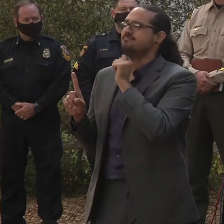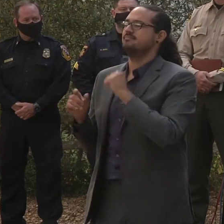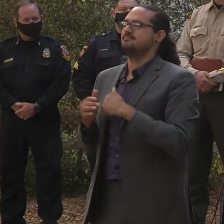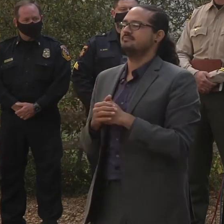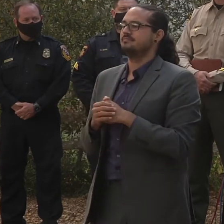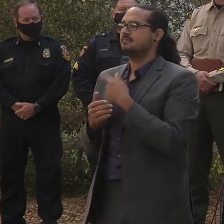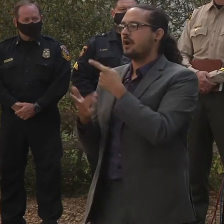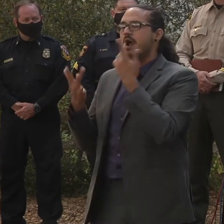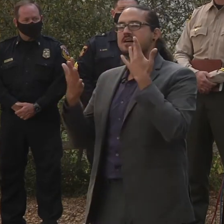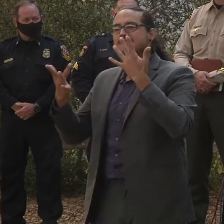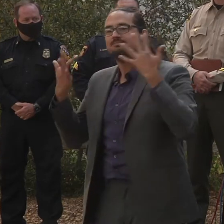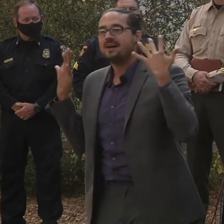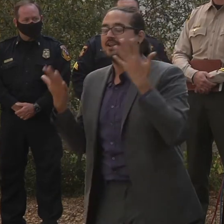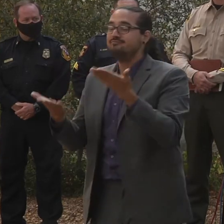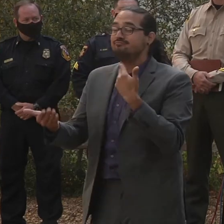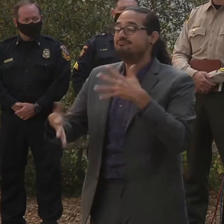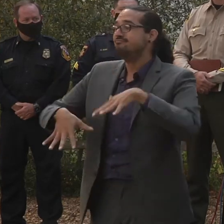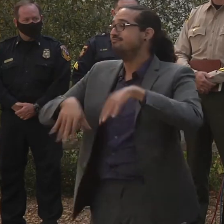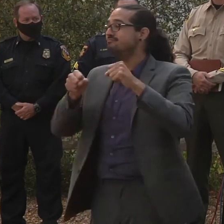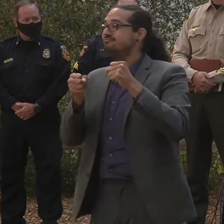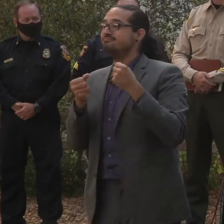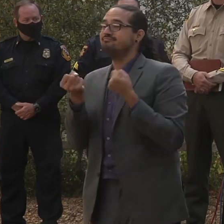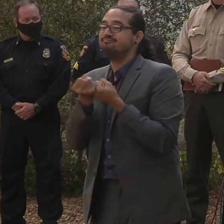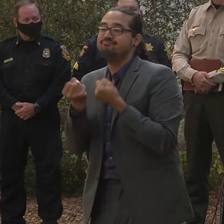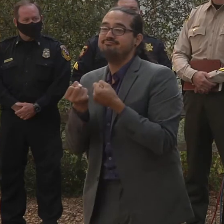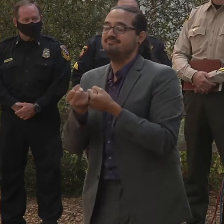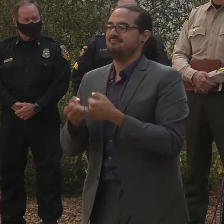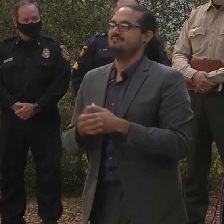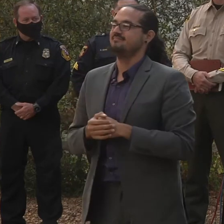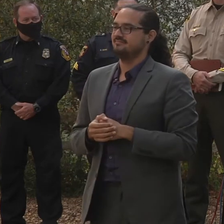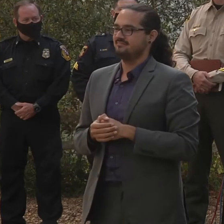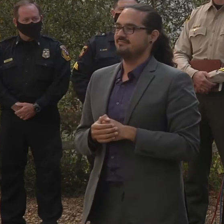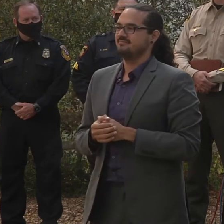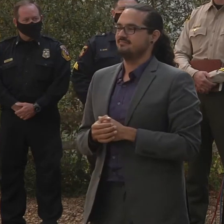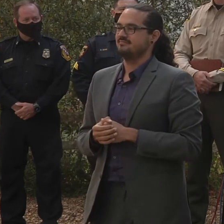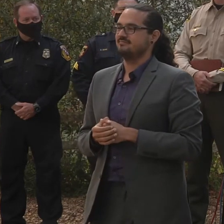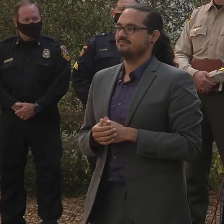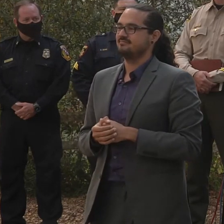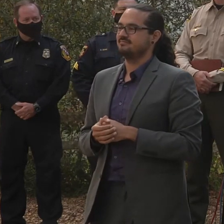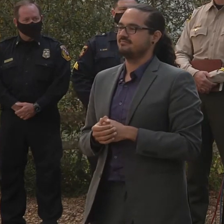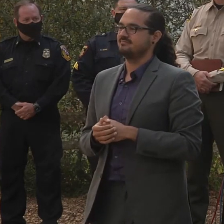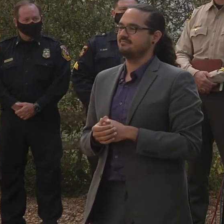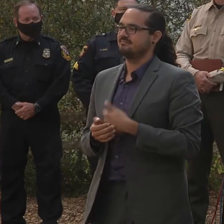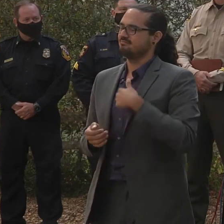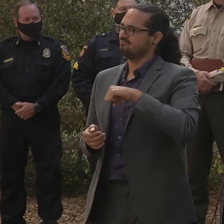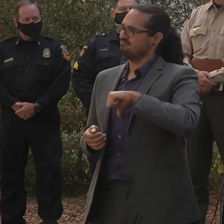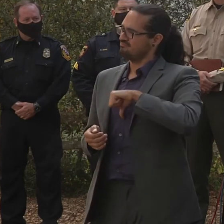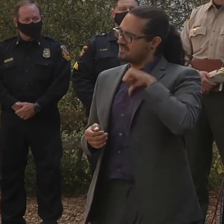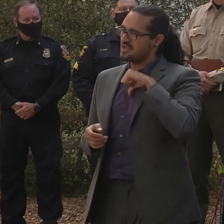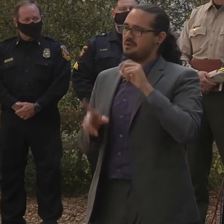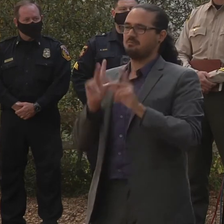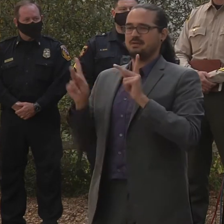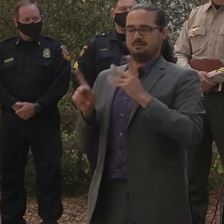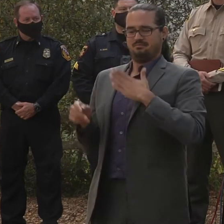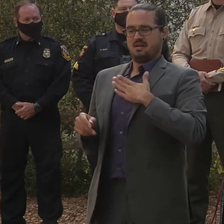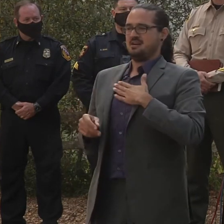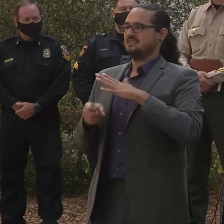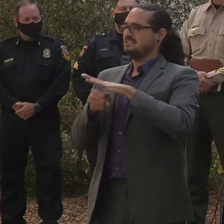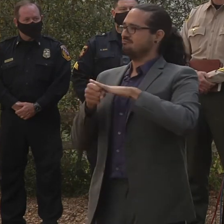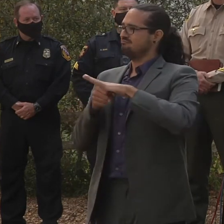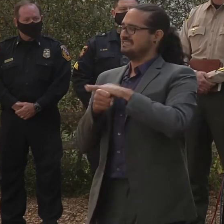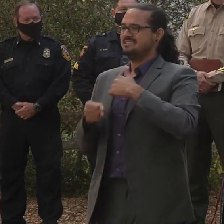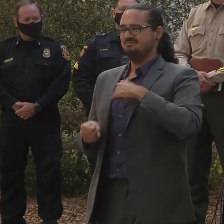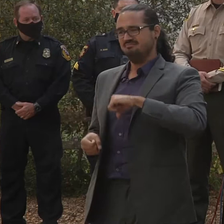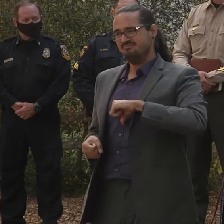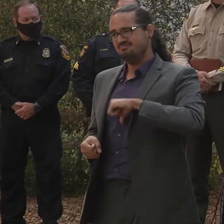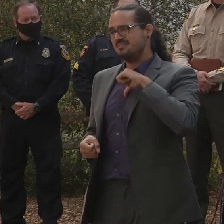extended to me. I'm proud of the people of my district, very proud. The courage of